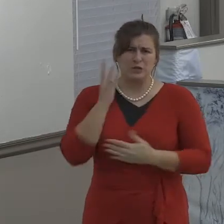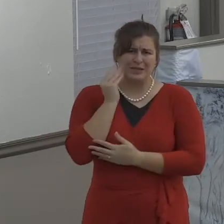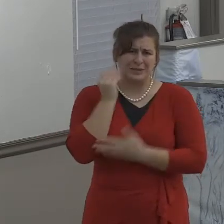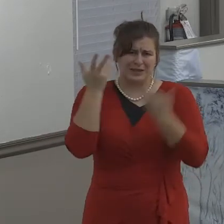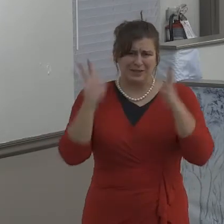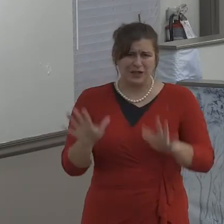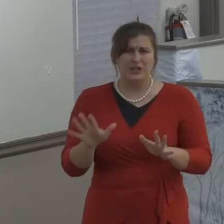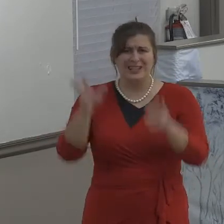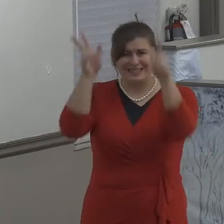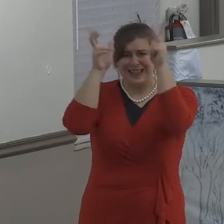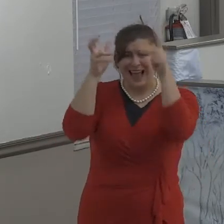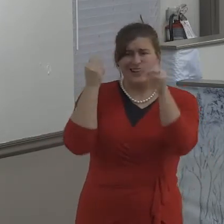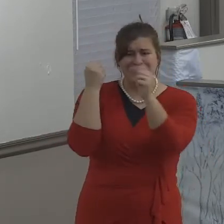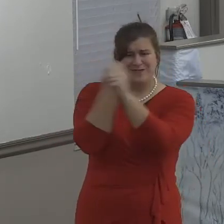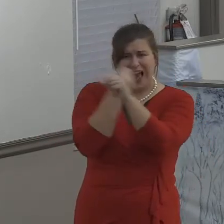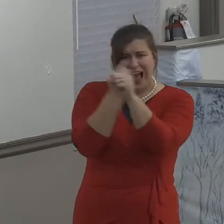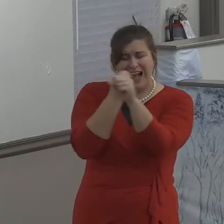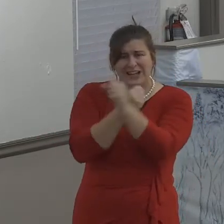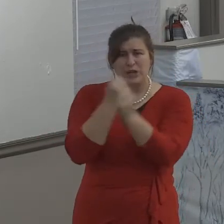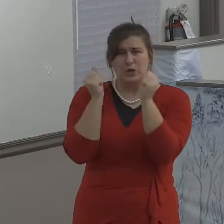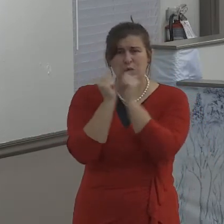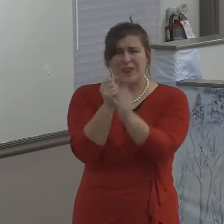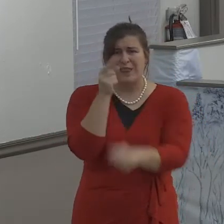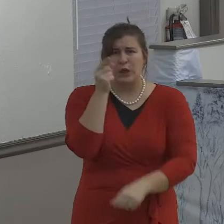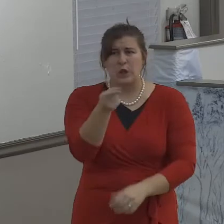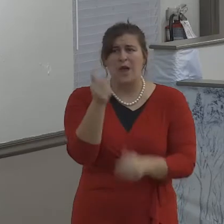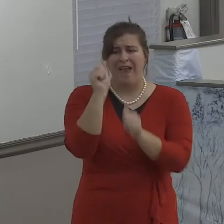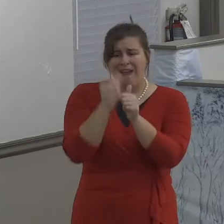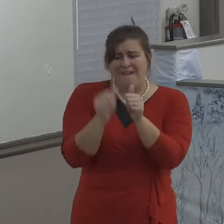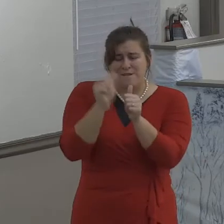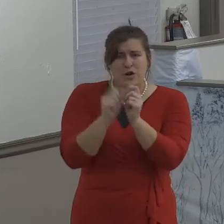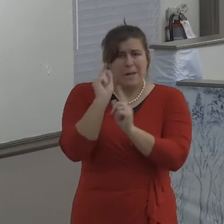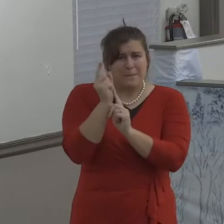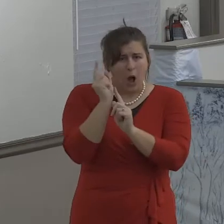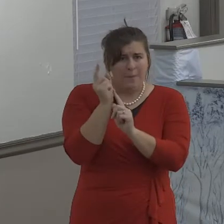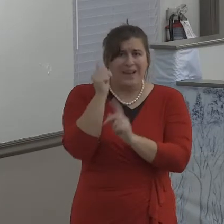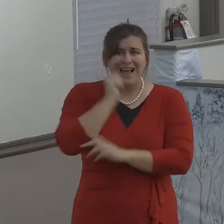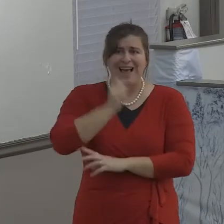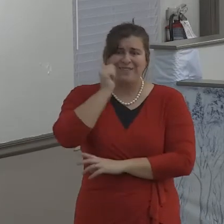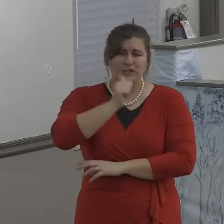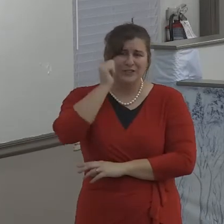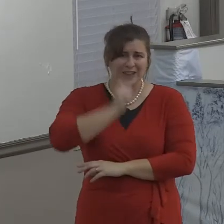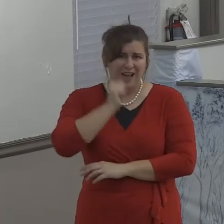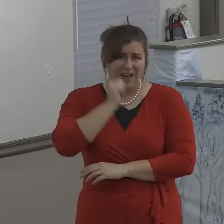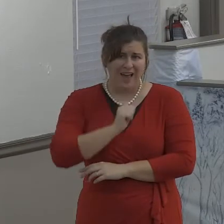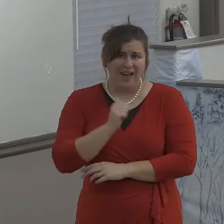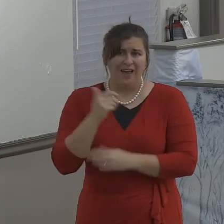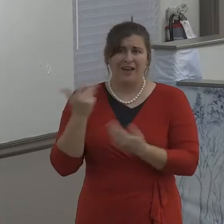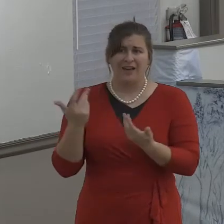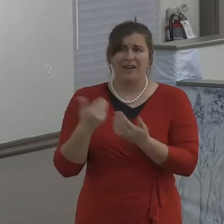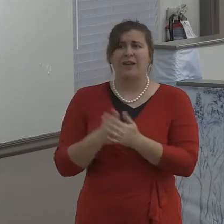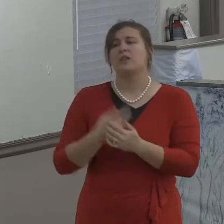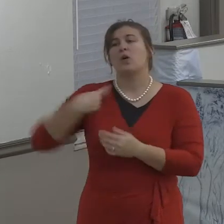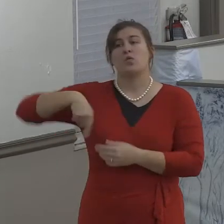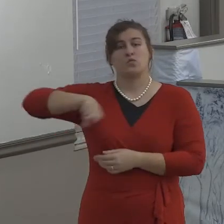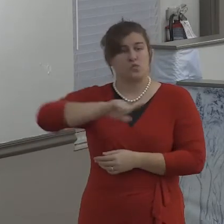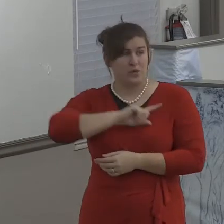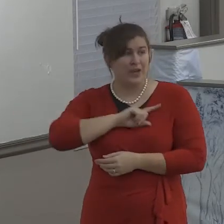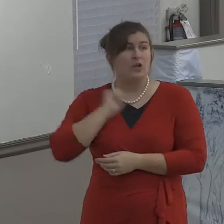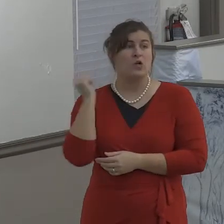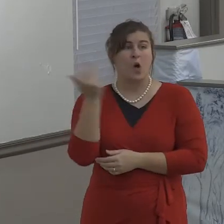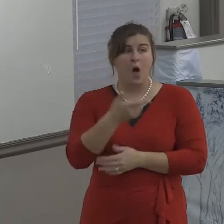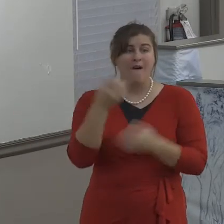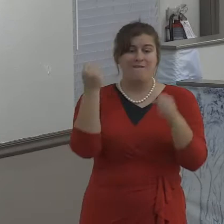different lusts in the Bible. Sometimes when we think of the word lust, we're thinking of something sexual. It's not the